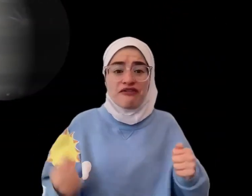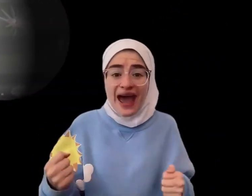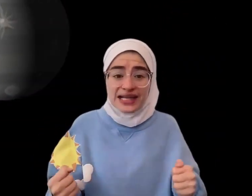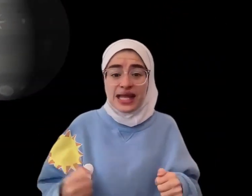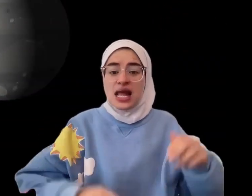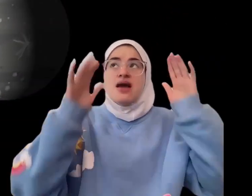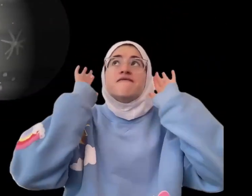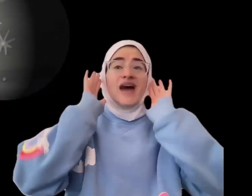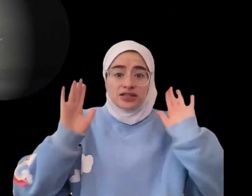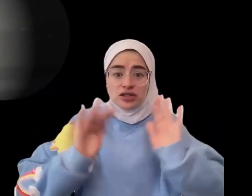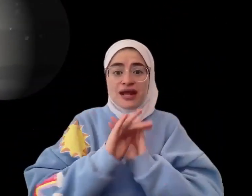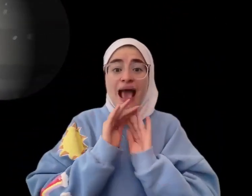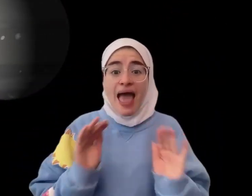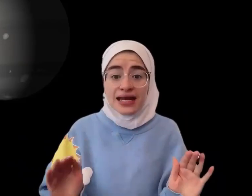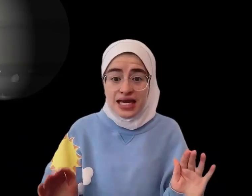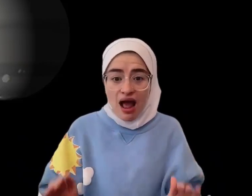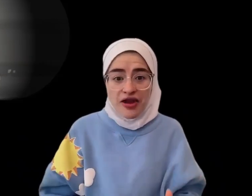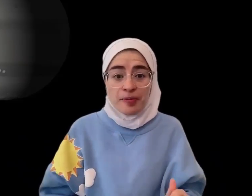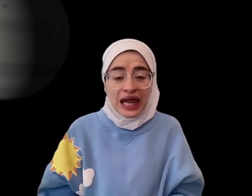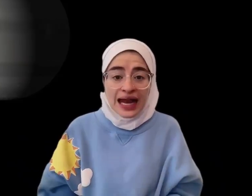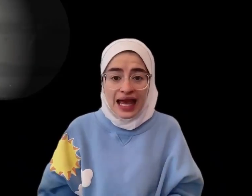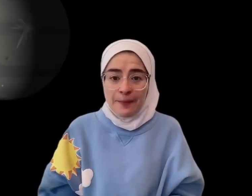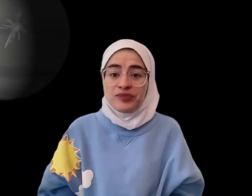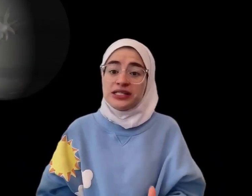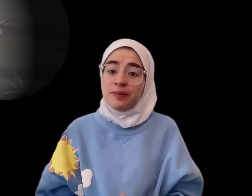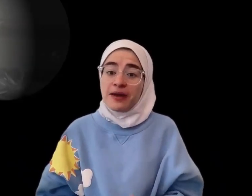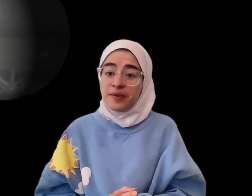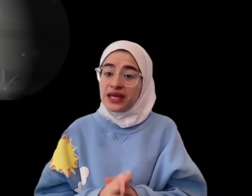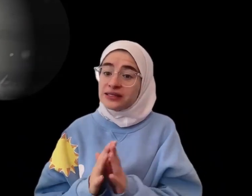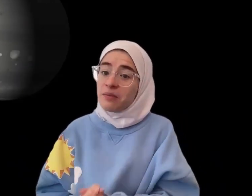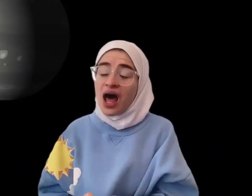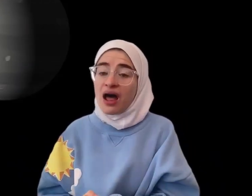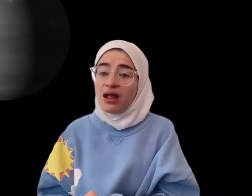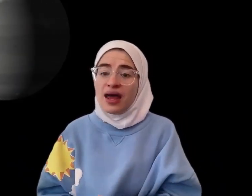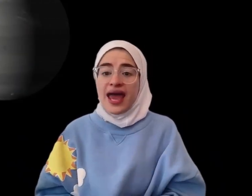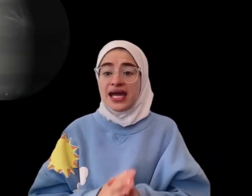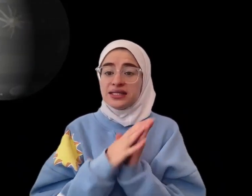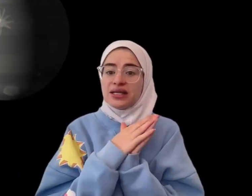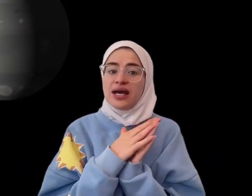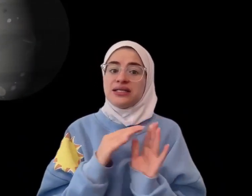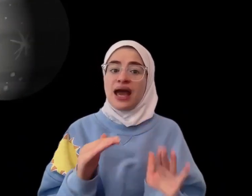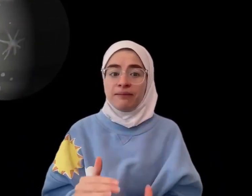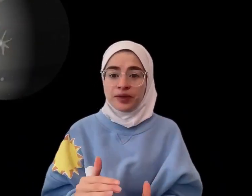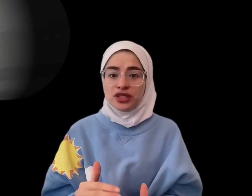fast, faster than any other planet. Despite being small, it's a temperature